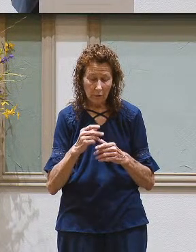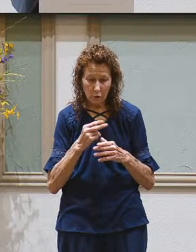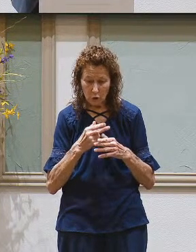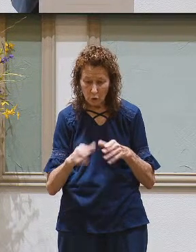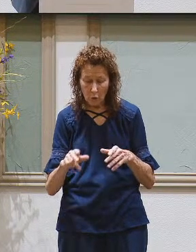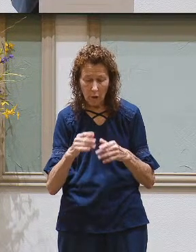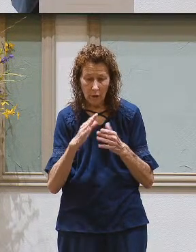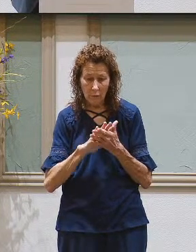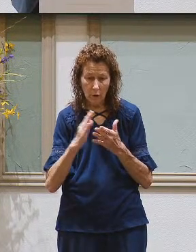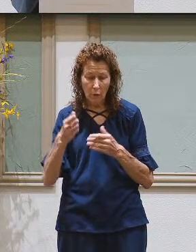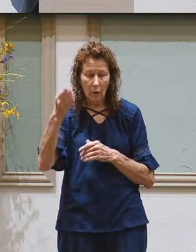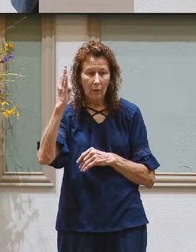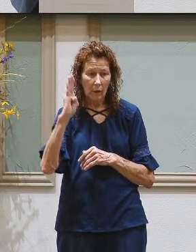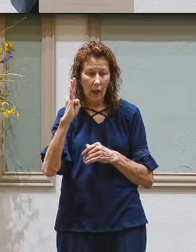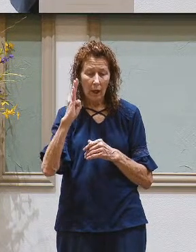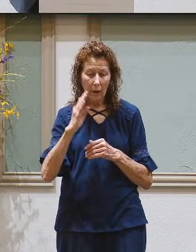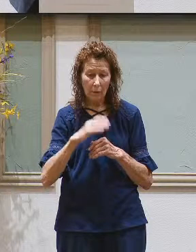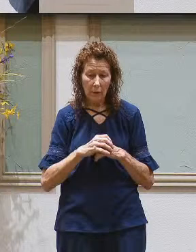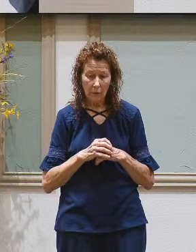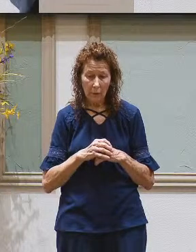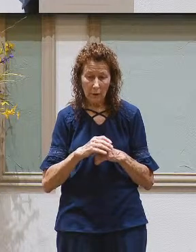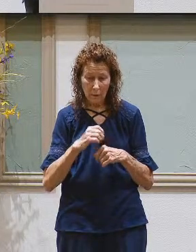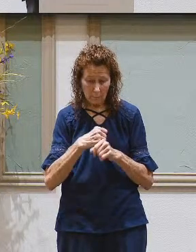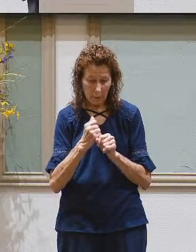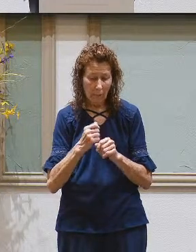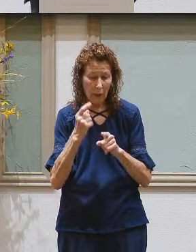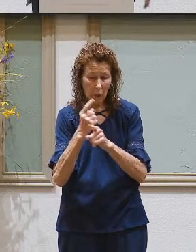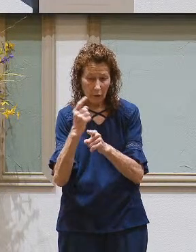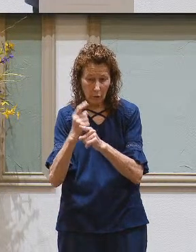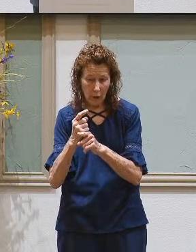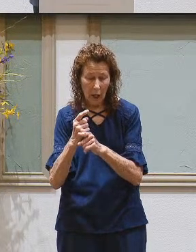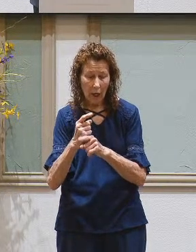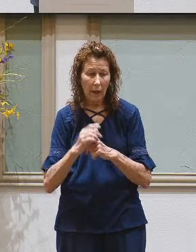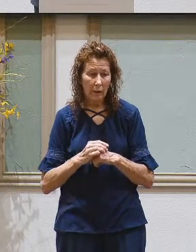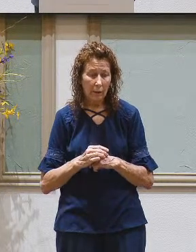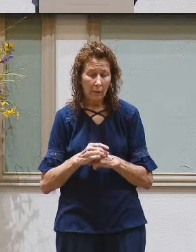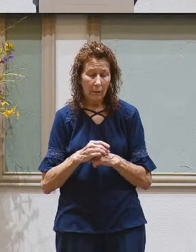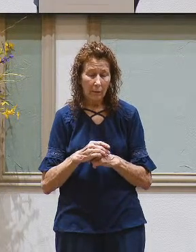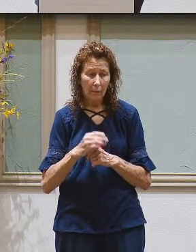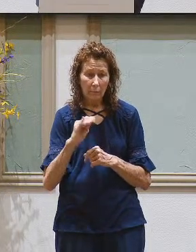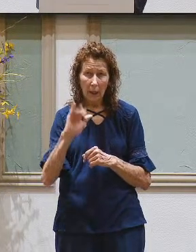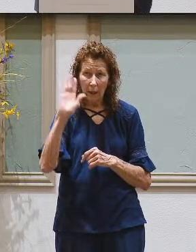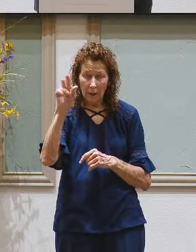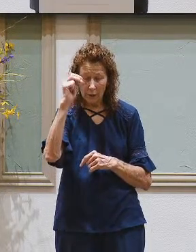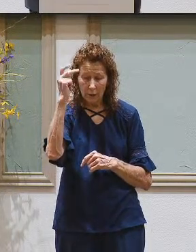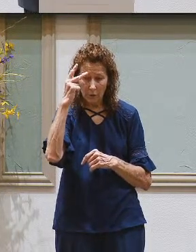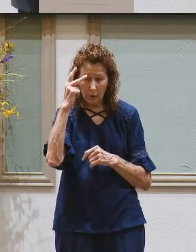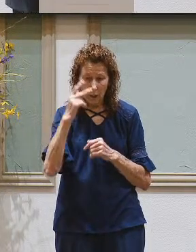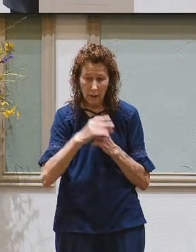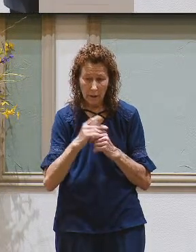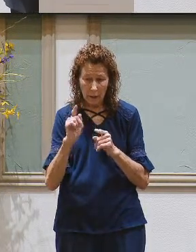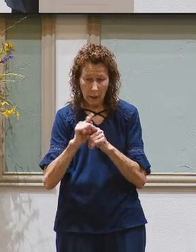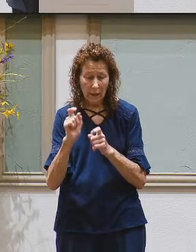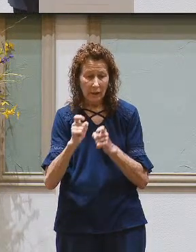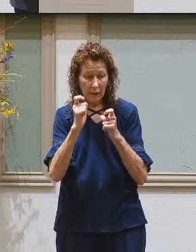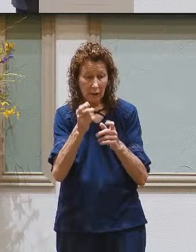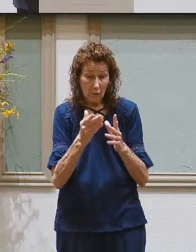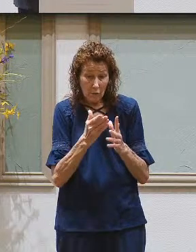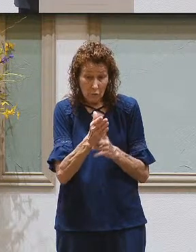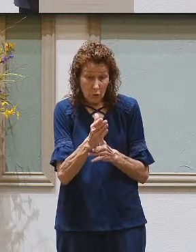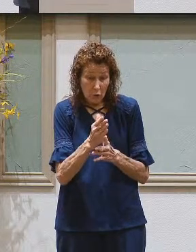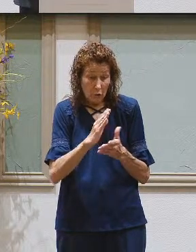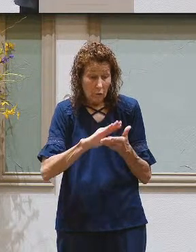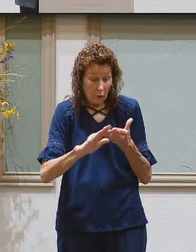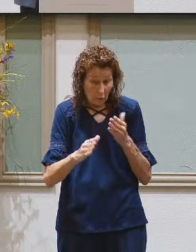of God and are justified put right by his grace as a gift through the